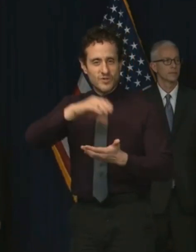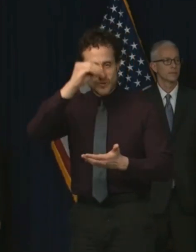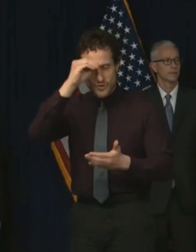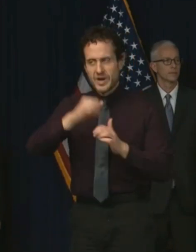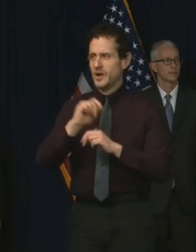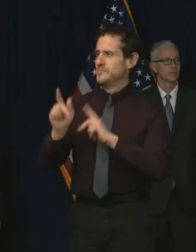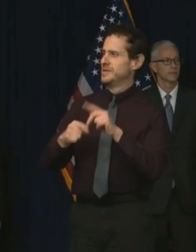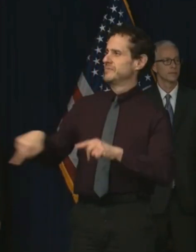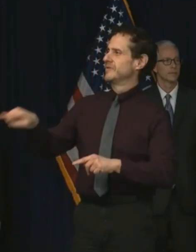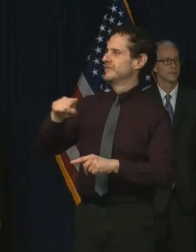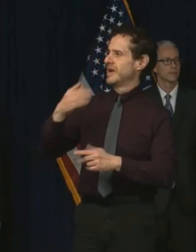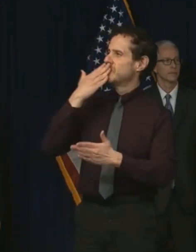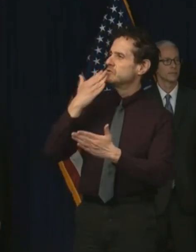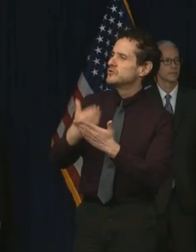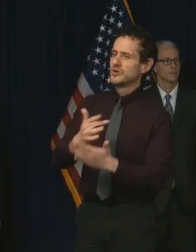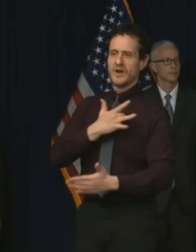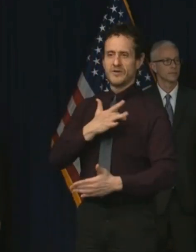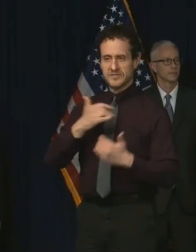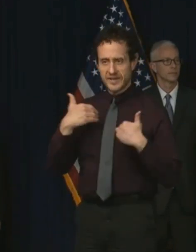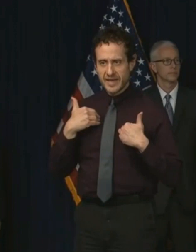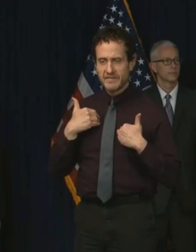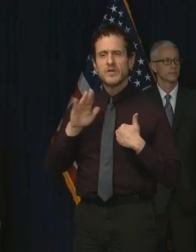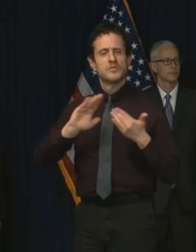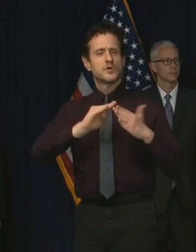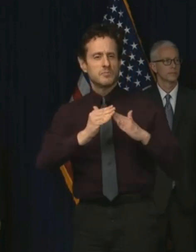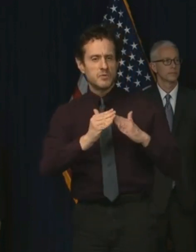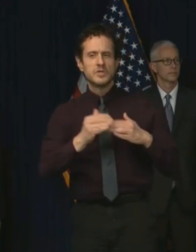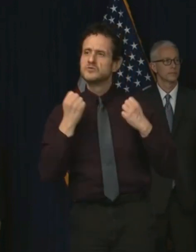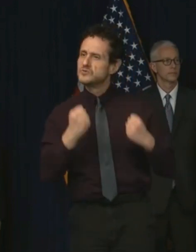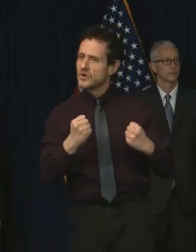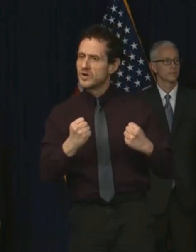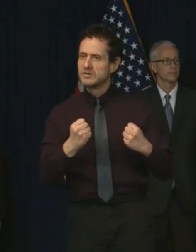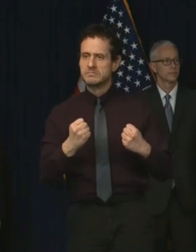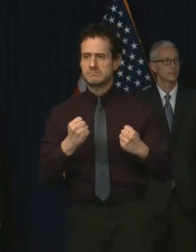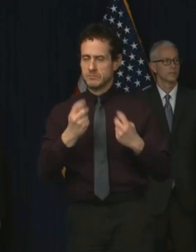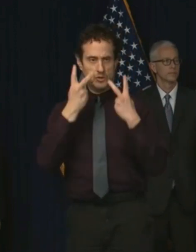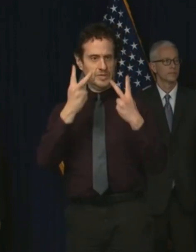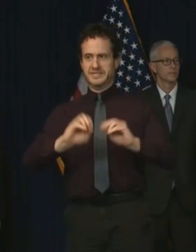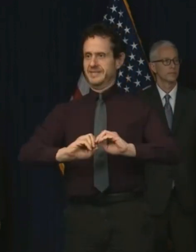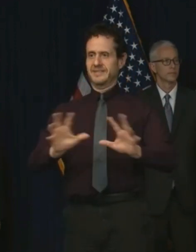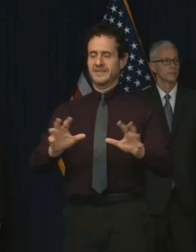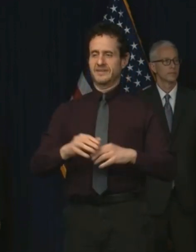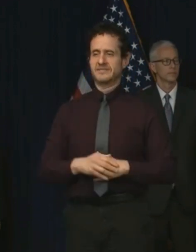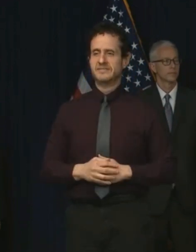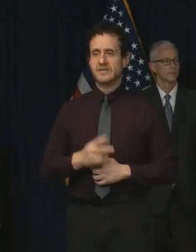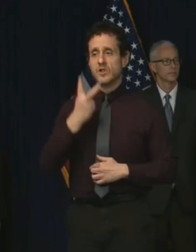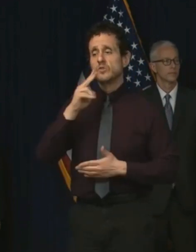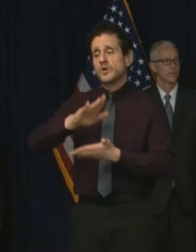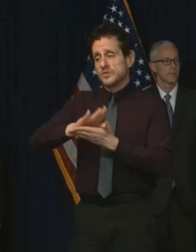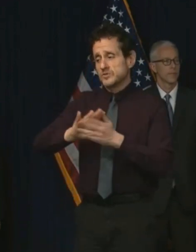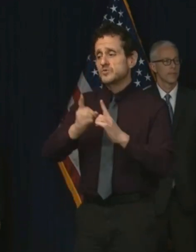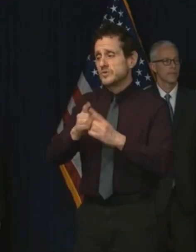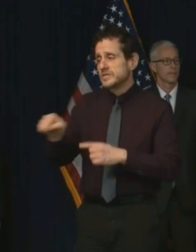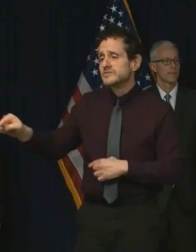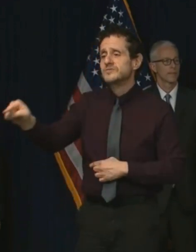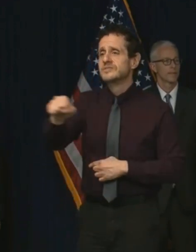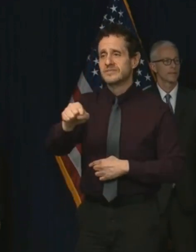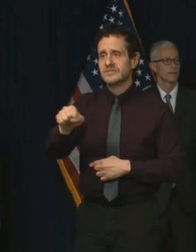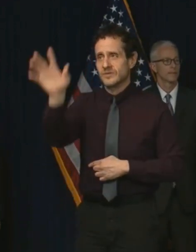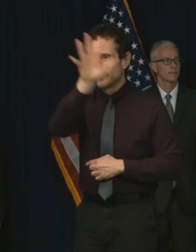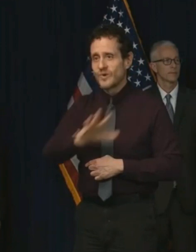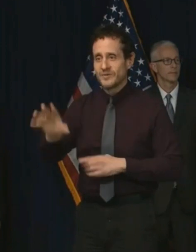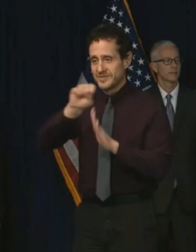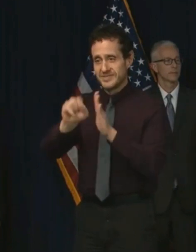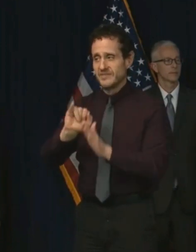of people and of your community, it's right there in front of you. Take a look at the districts across the state that have taken